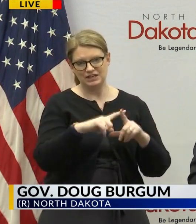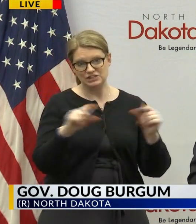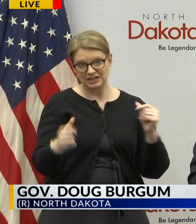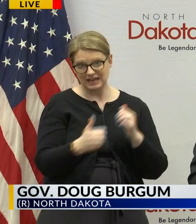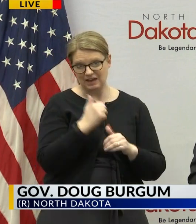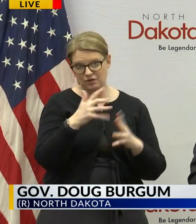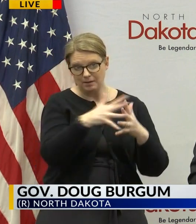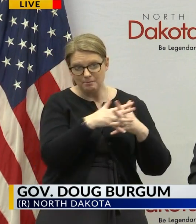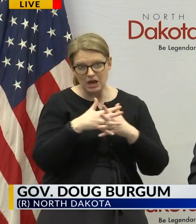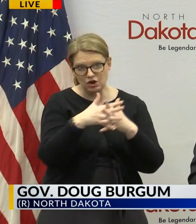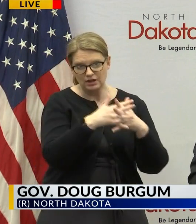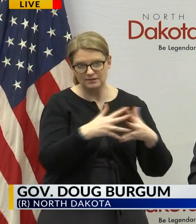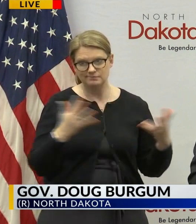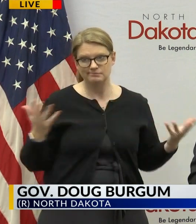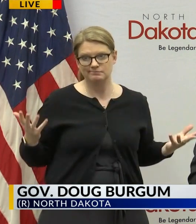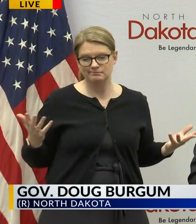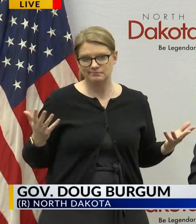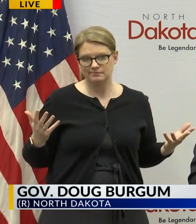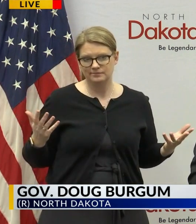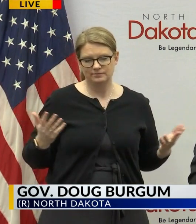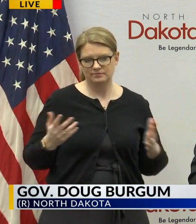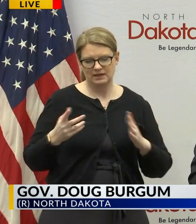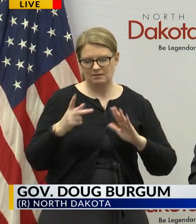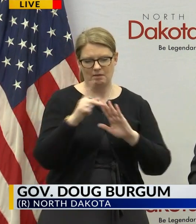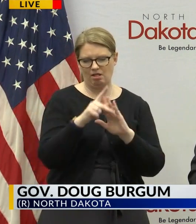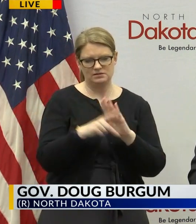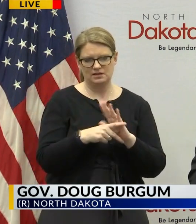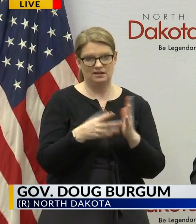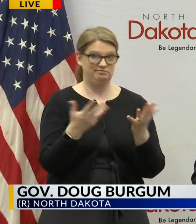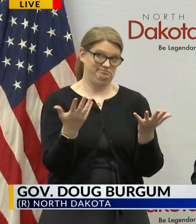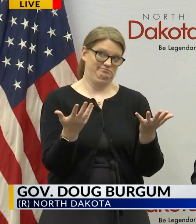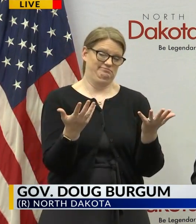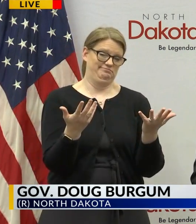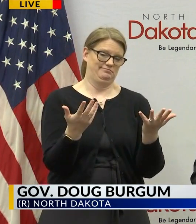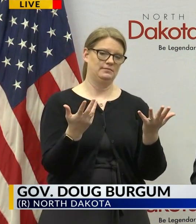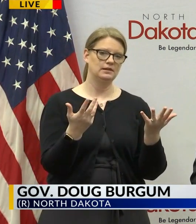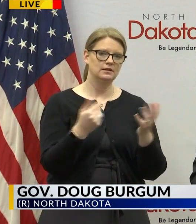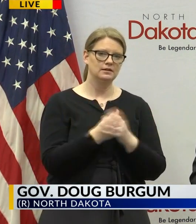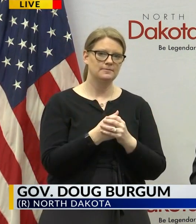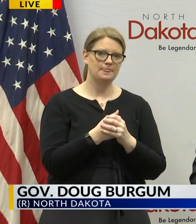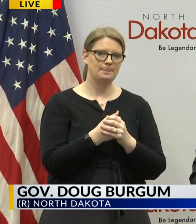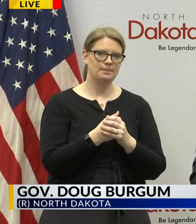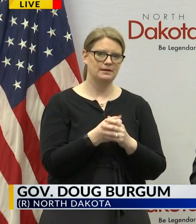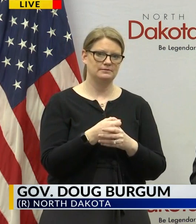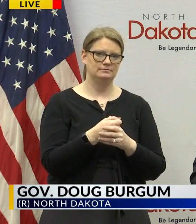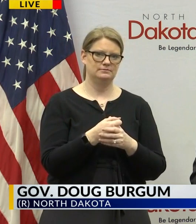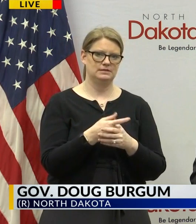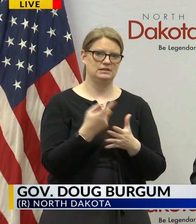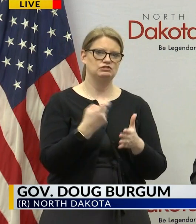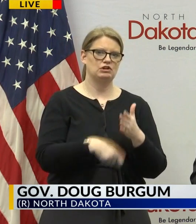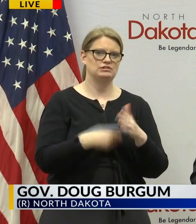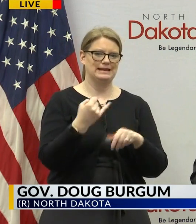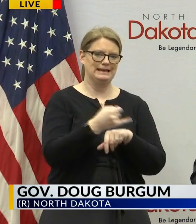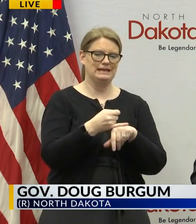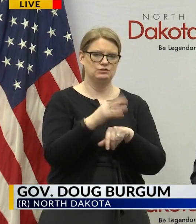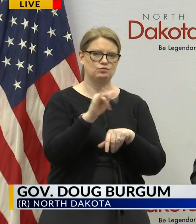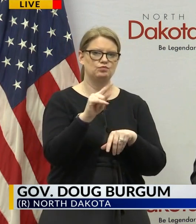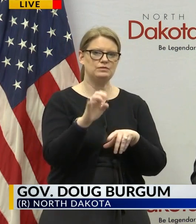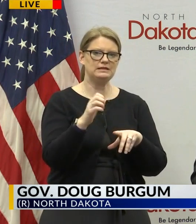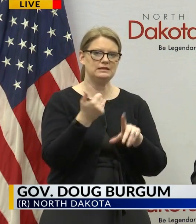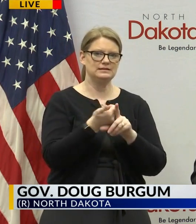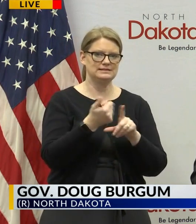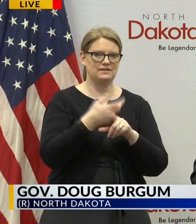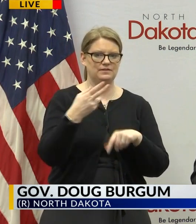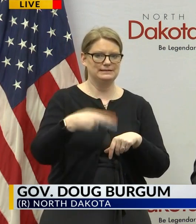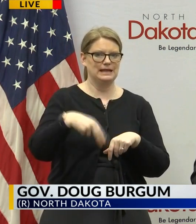american i don't think that uh policy wise that that would make any sense for us to be charging a an interest rate that's substantially